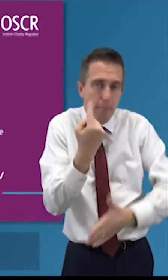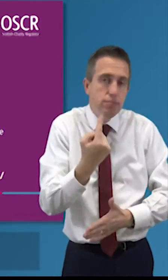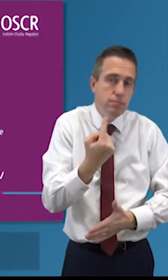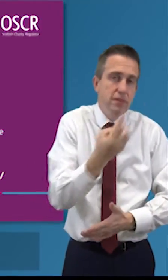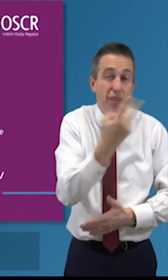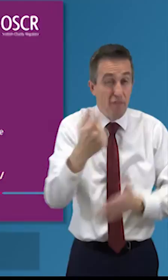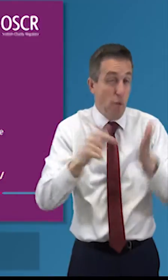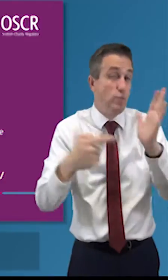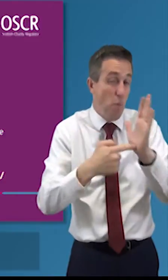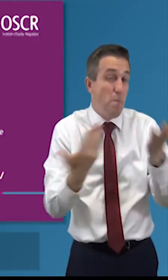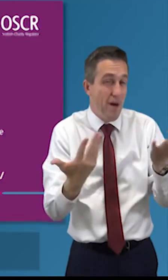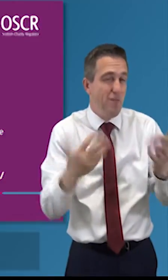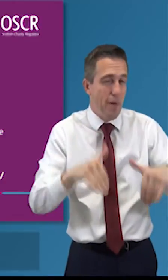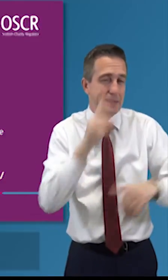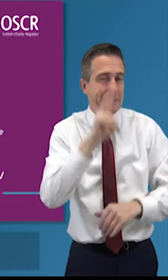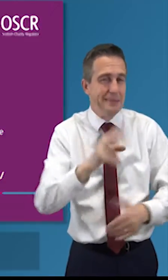whatever actually happens